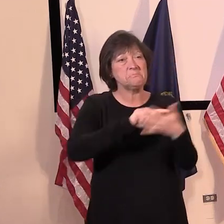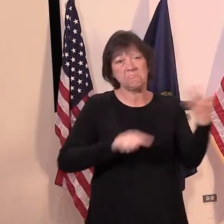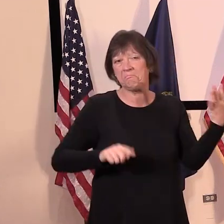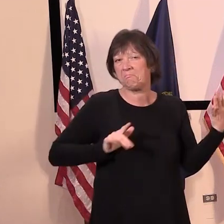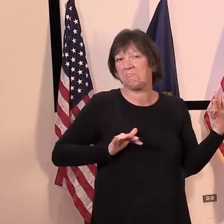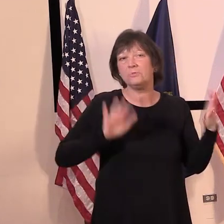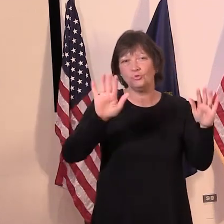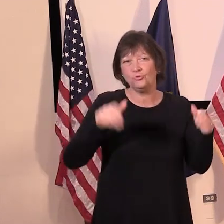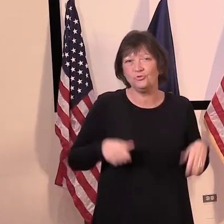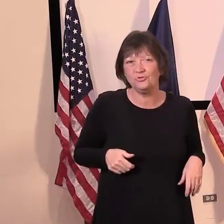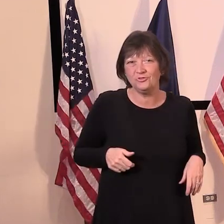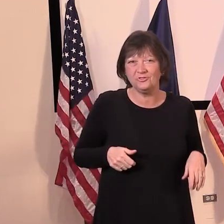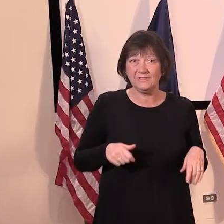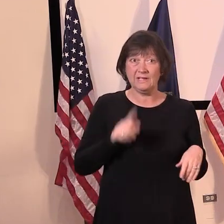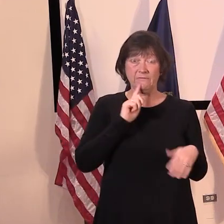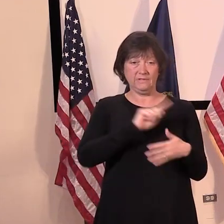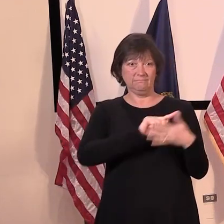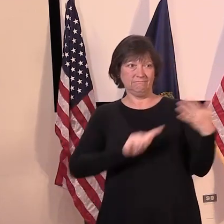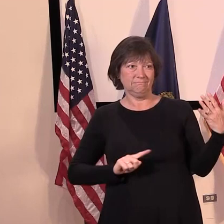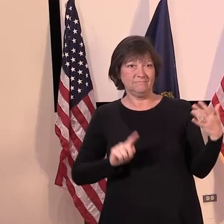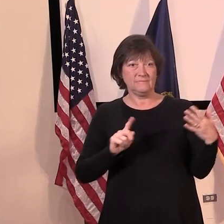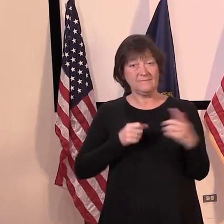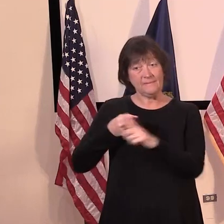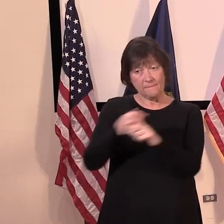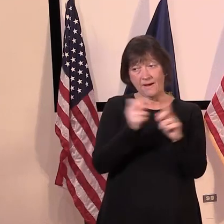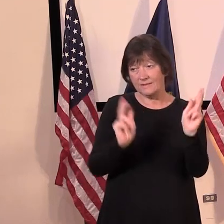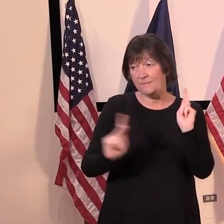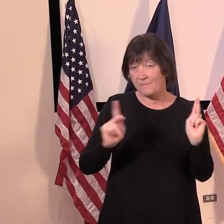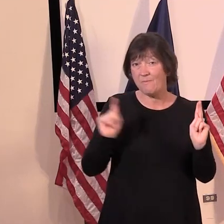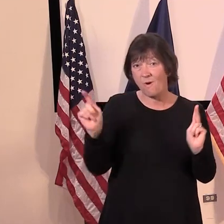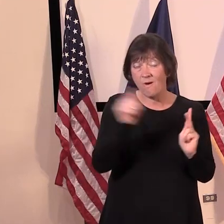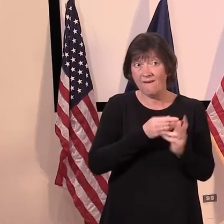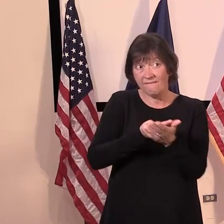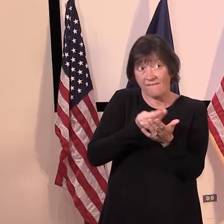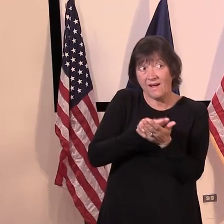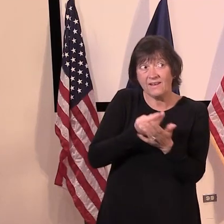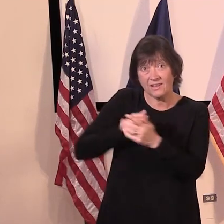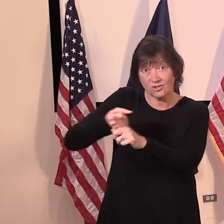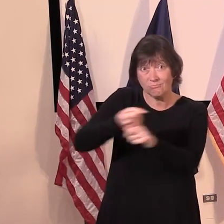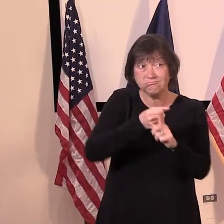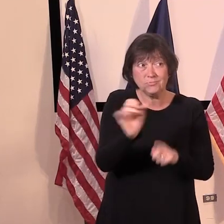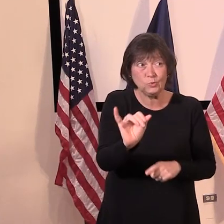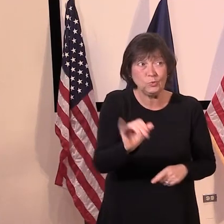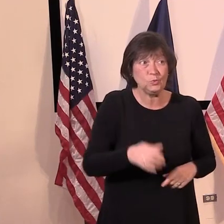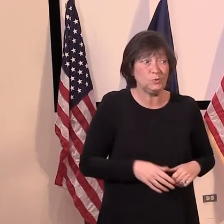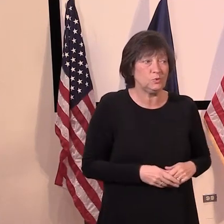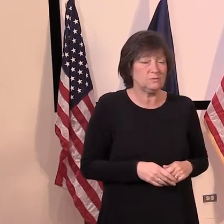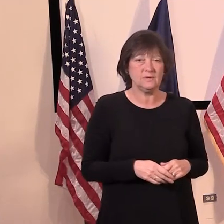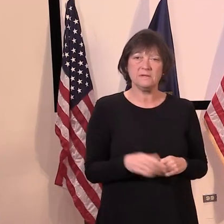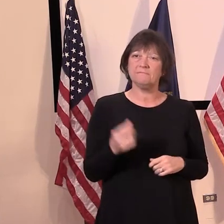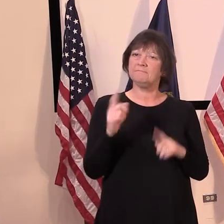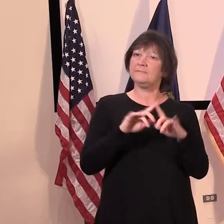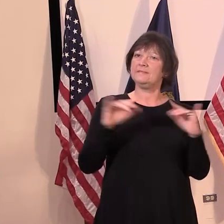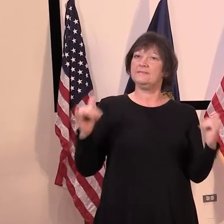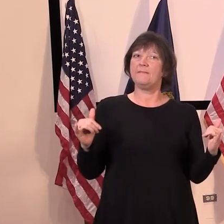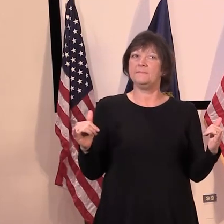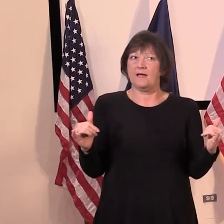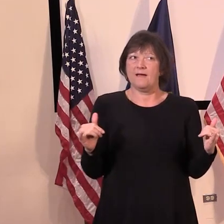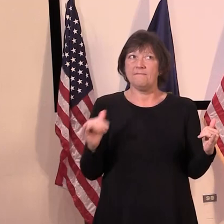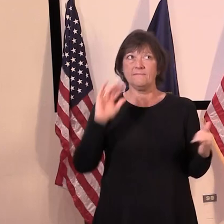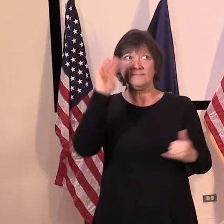impacted a lot of people personally and financially. But at the same time, it